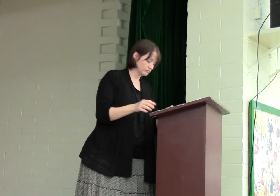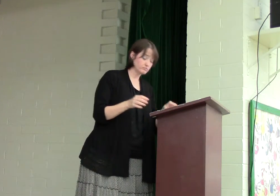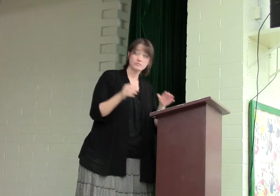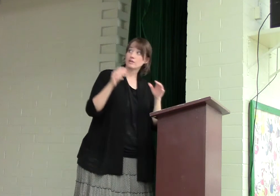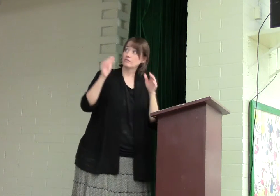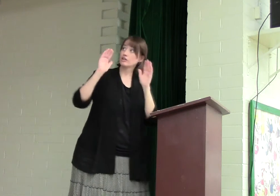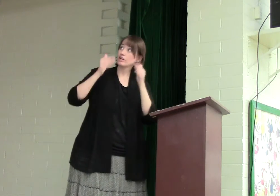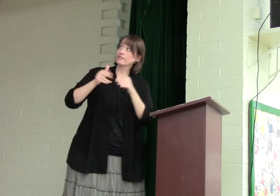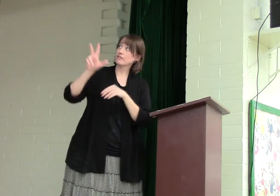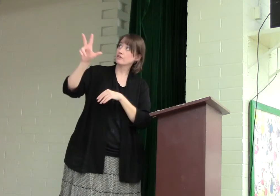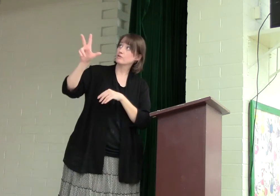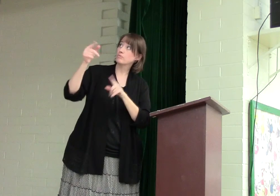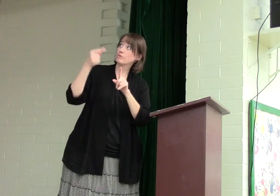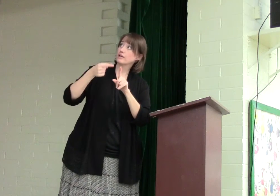If you look at the third point,